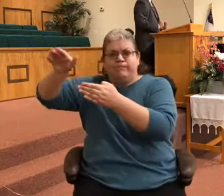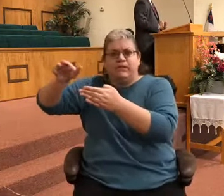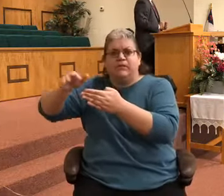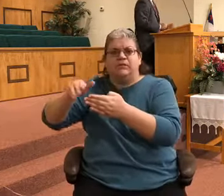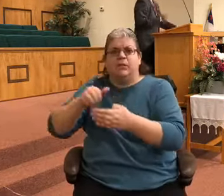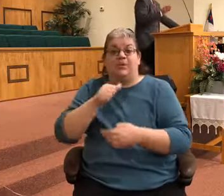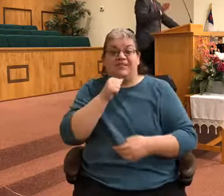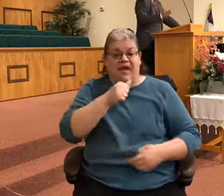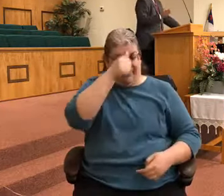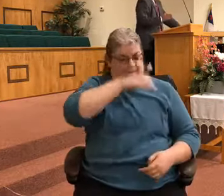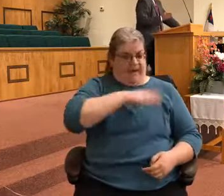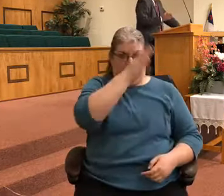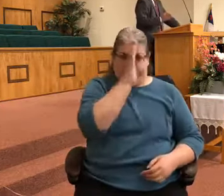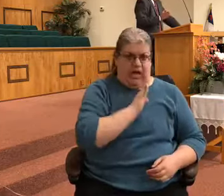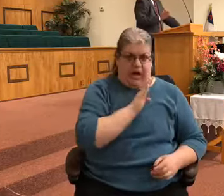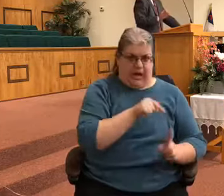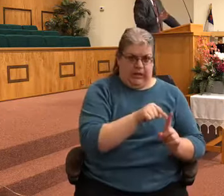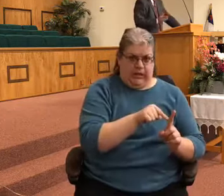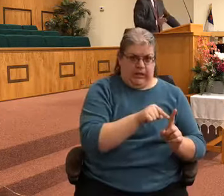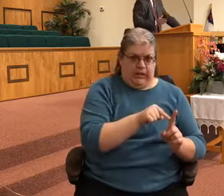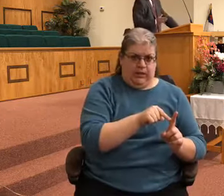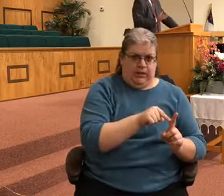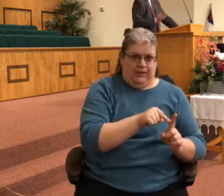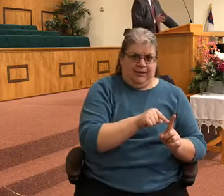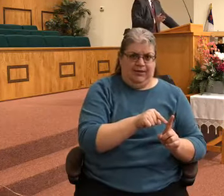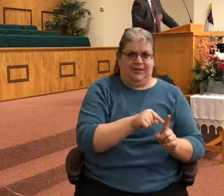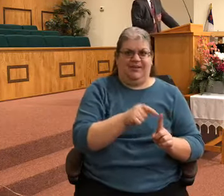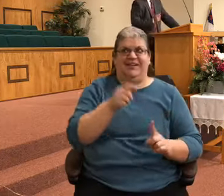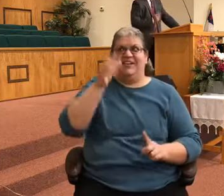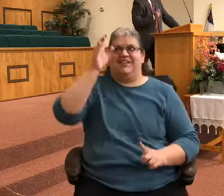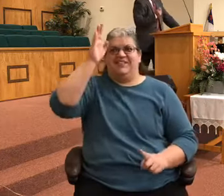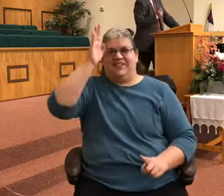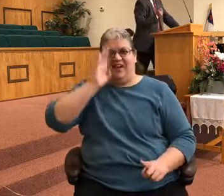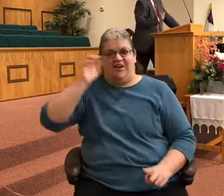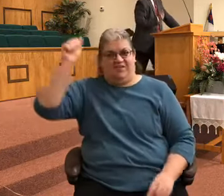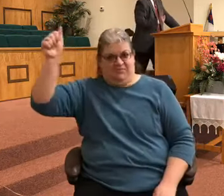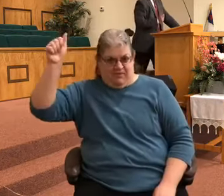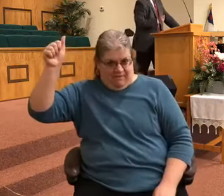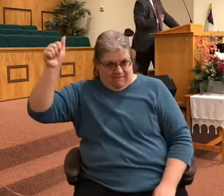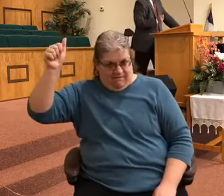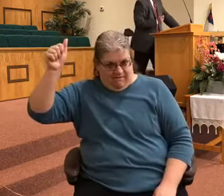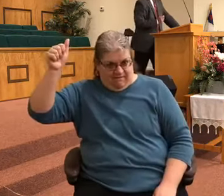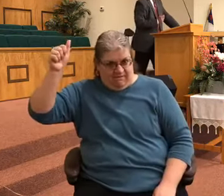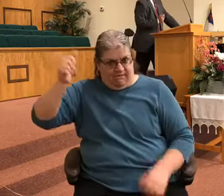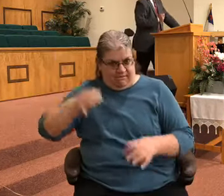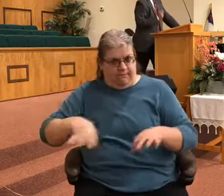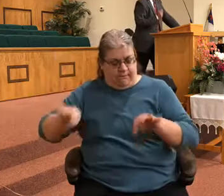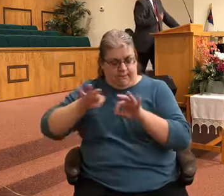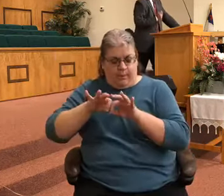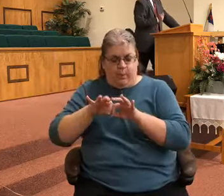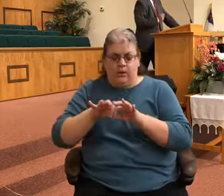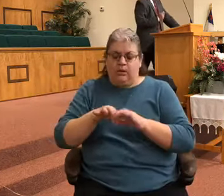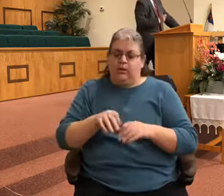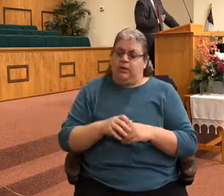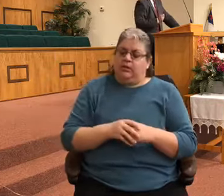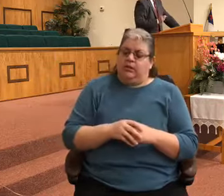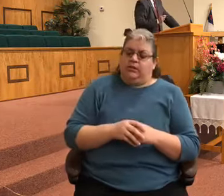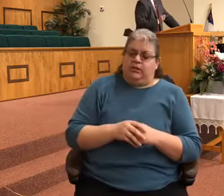And yet, one last time, this dear prophet, near his deathbed, he has one last word of hope.